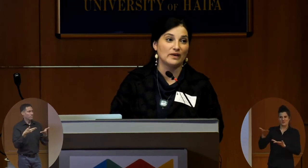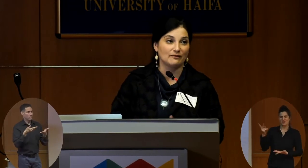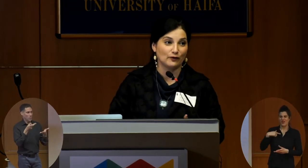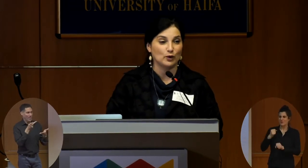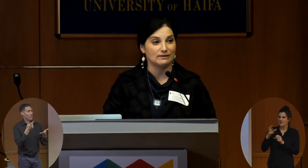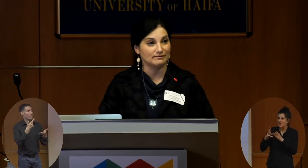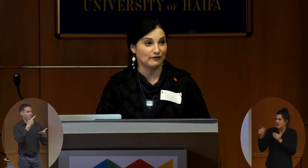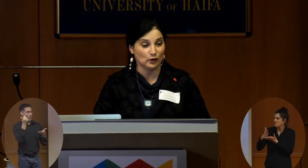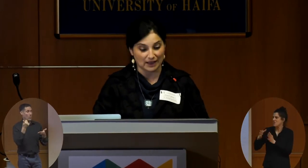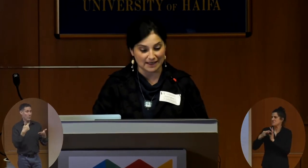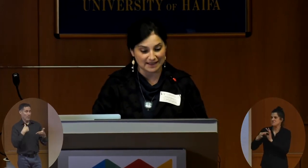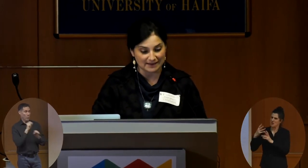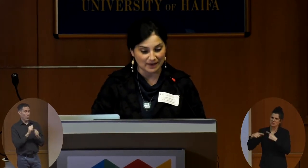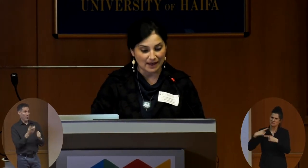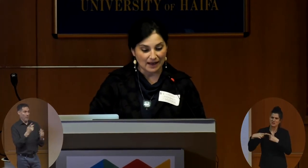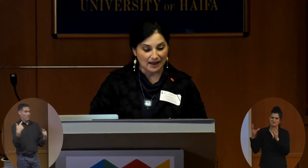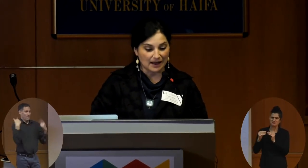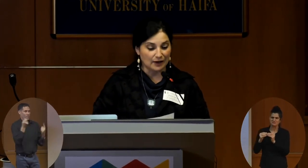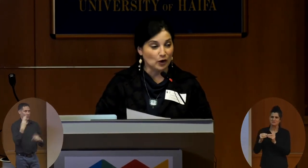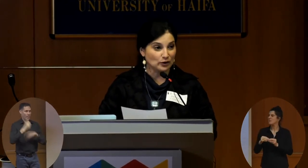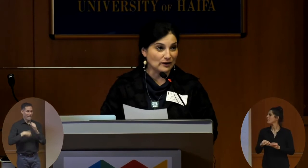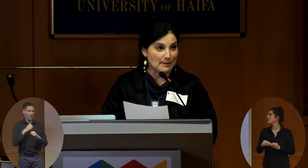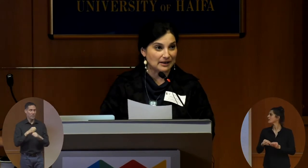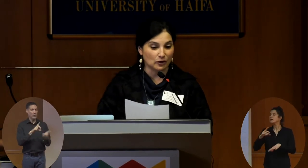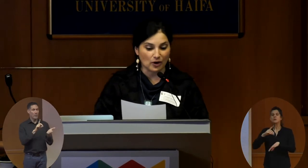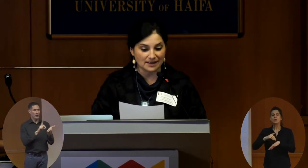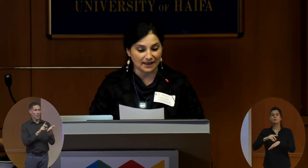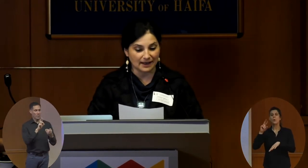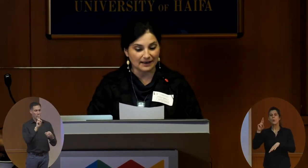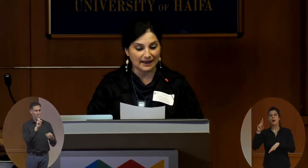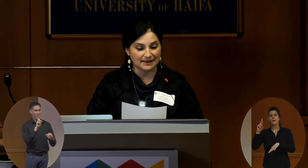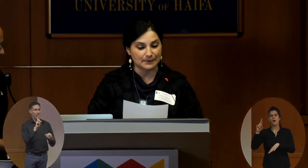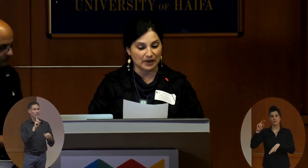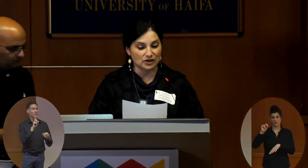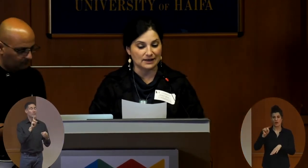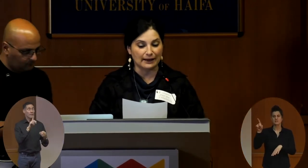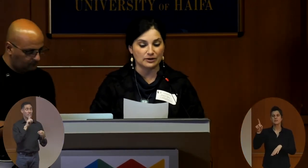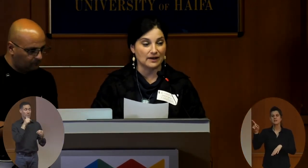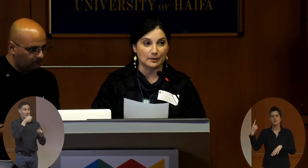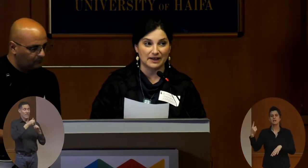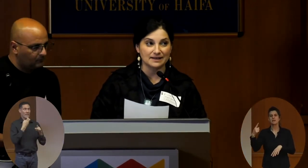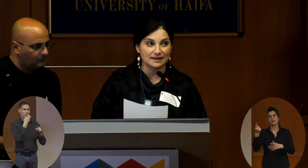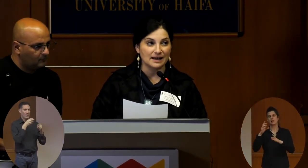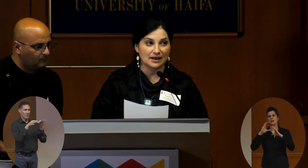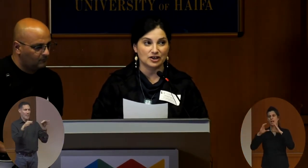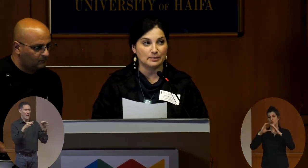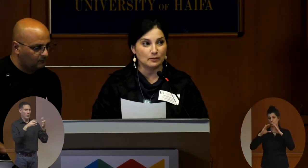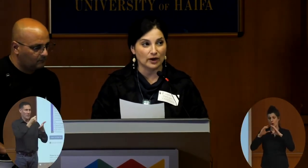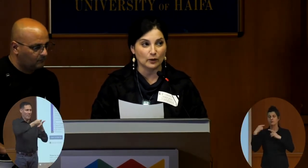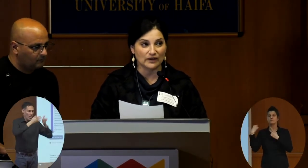with them for a few years. Dr. Raman Novogrodzky is a speech and language therapist and she's been working with